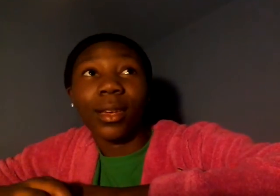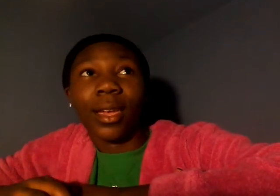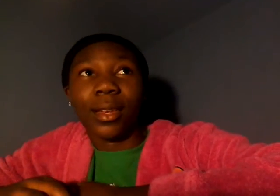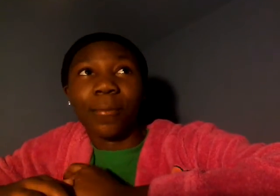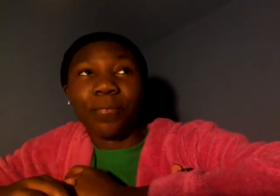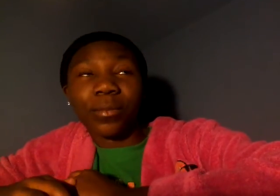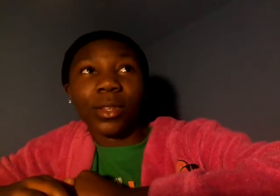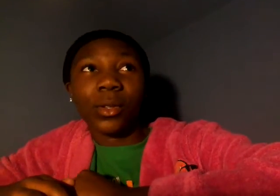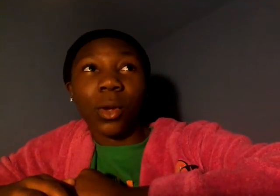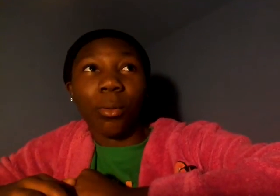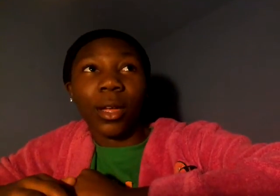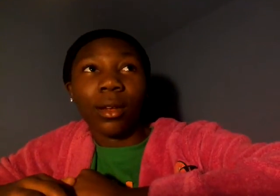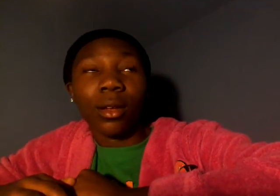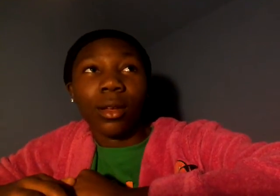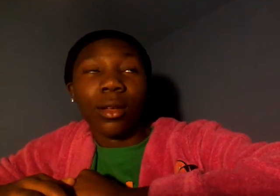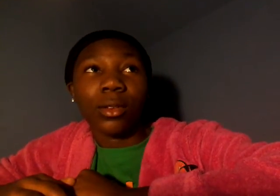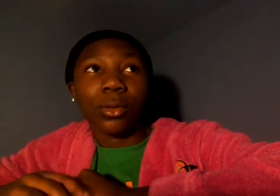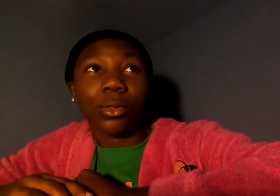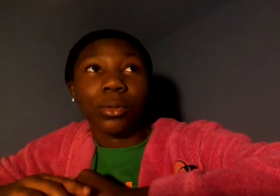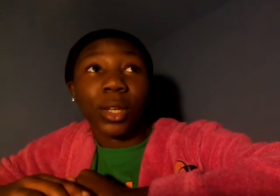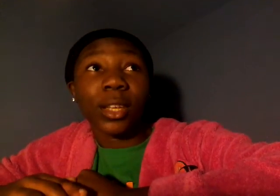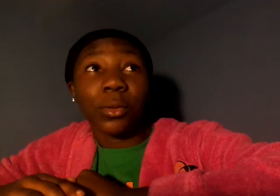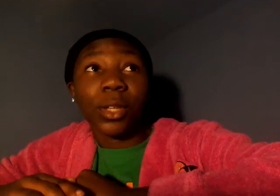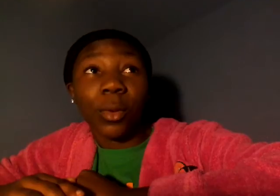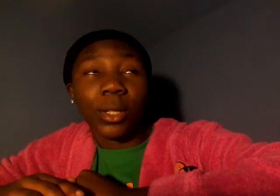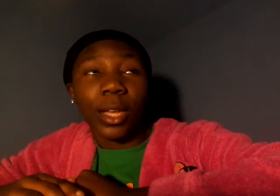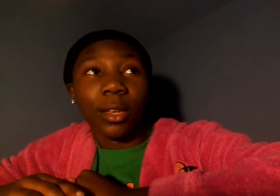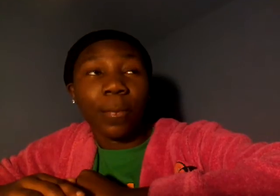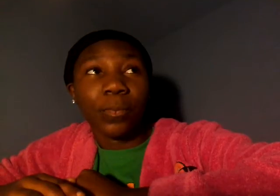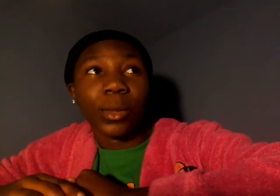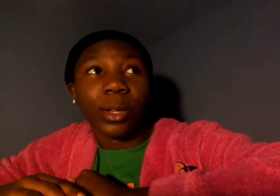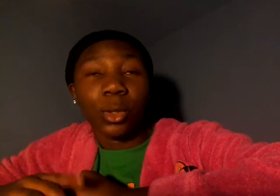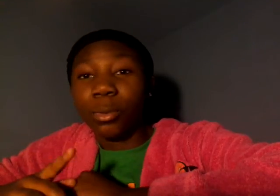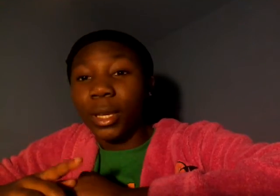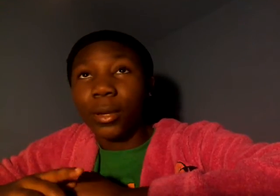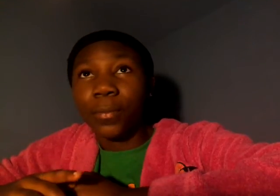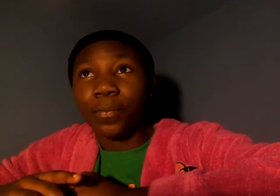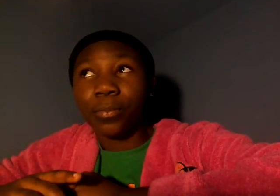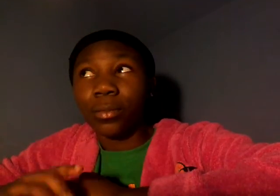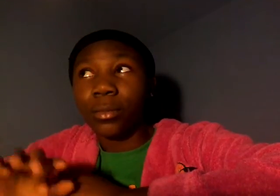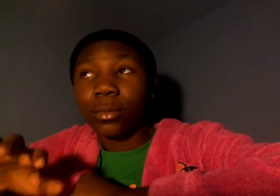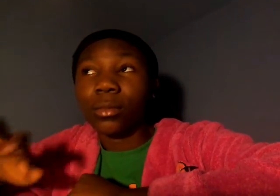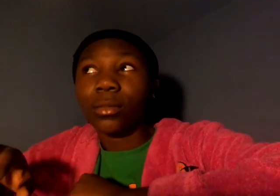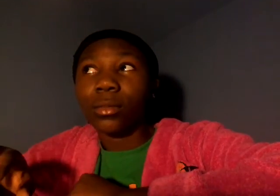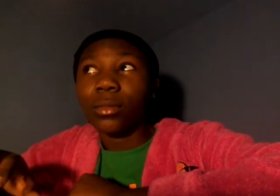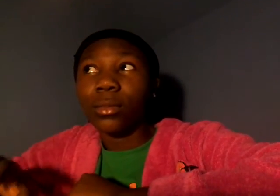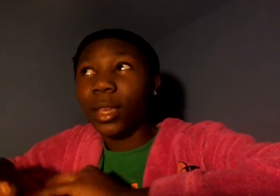and so but so monday tuesday wednesday should be like